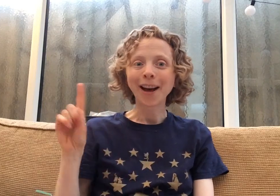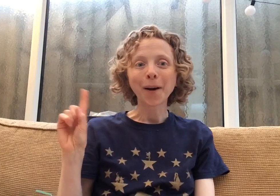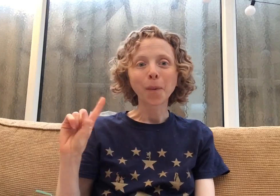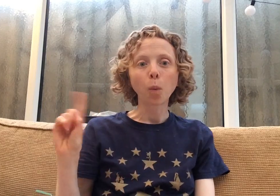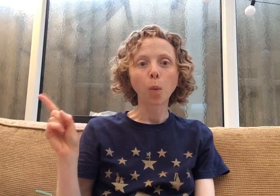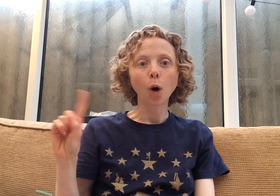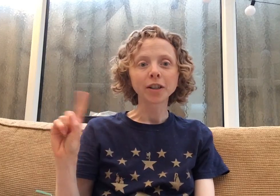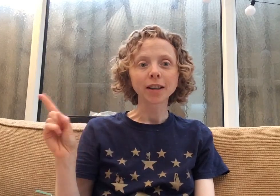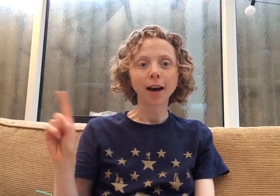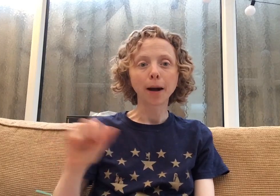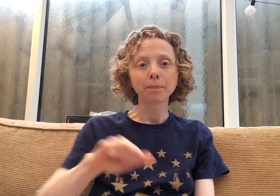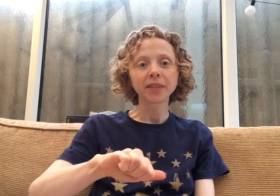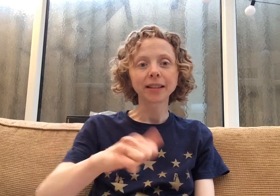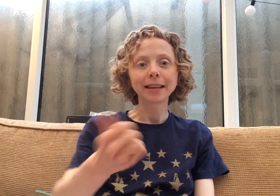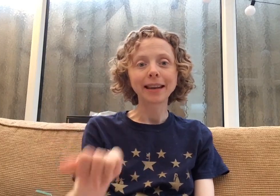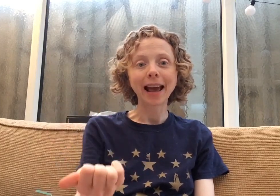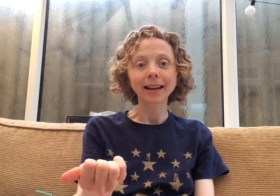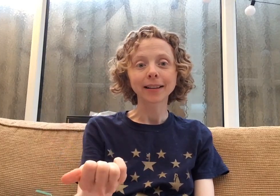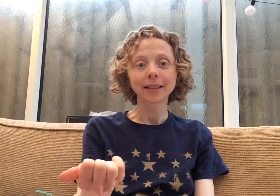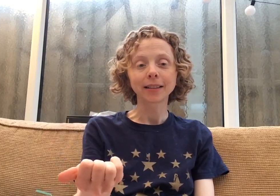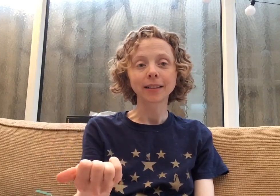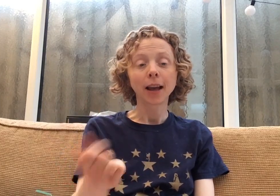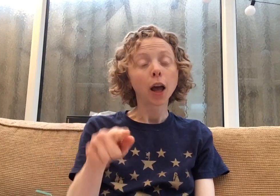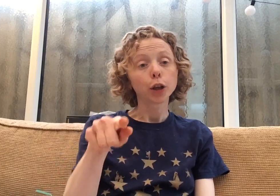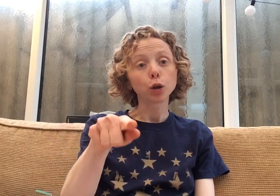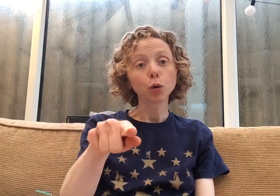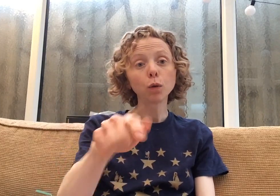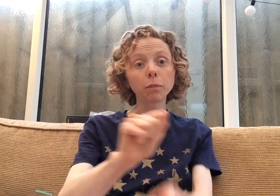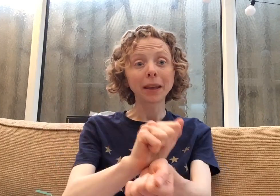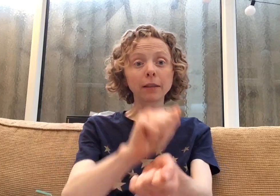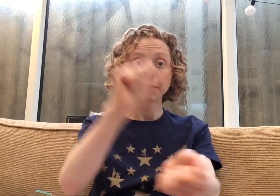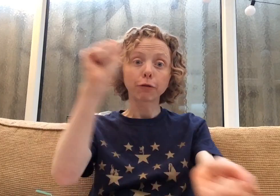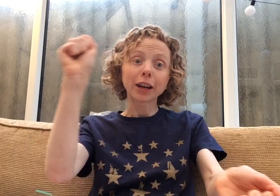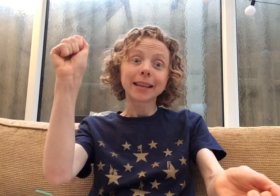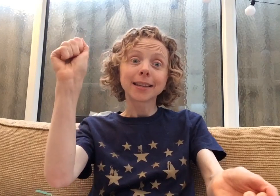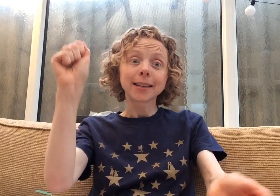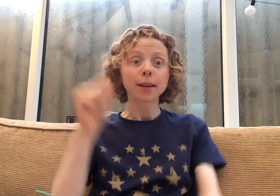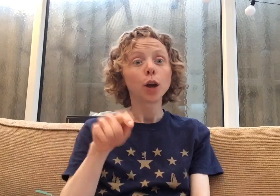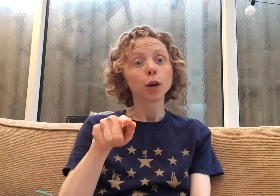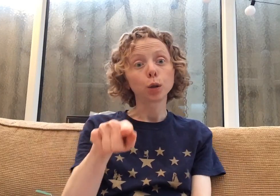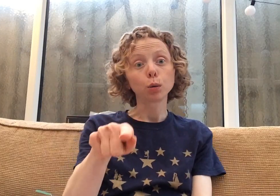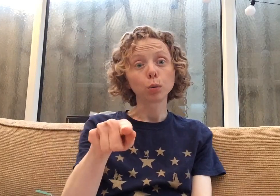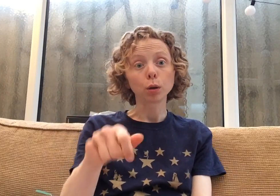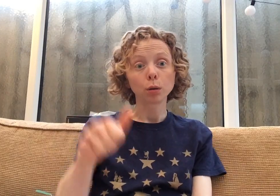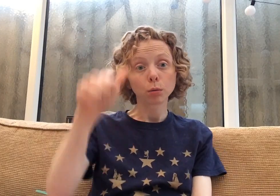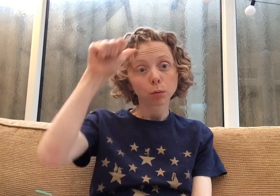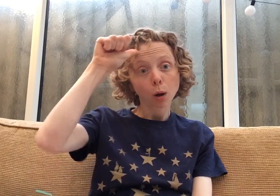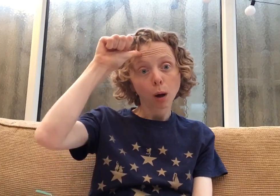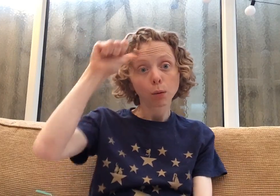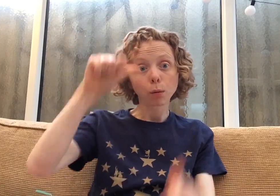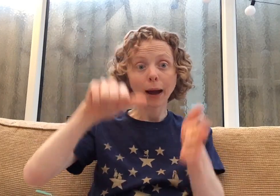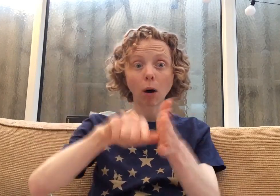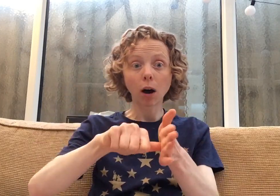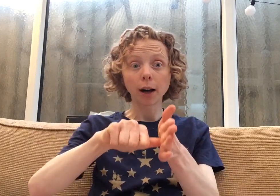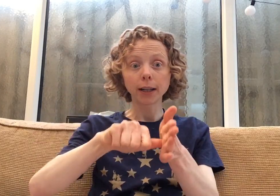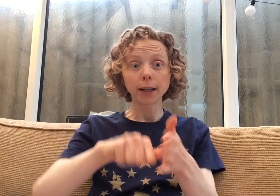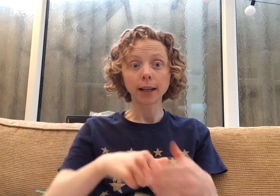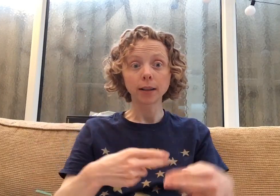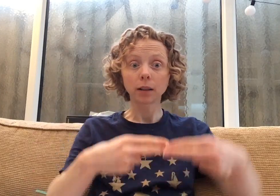What comes next? You've been freed. Do you know how hard it is